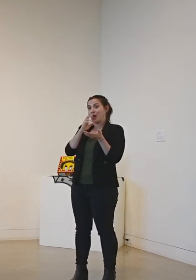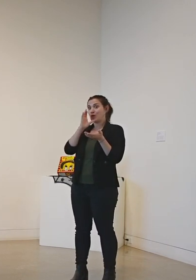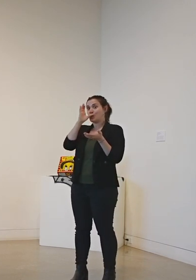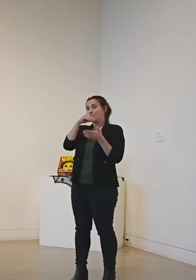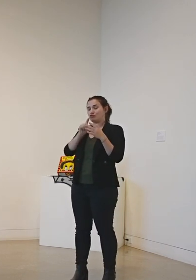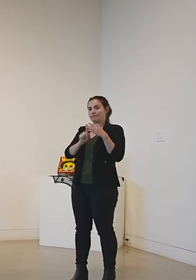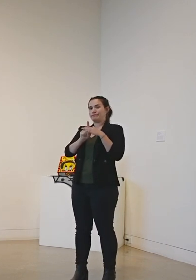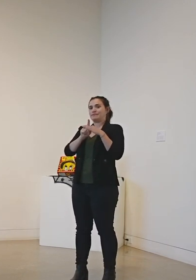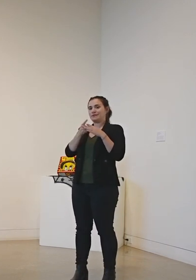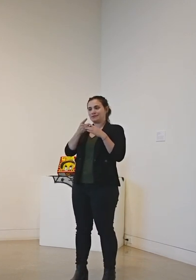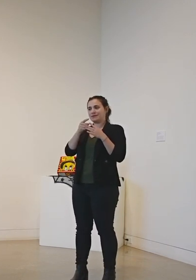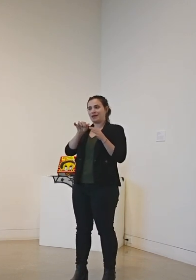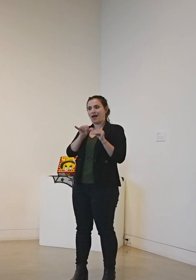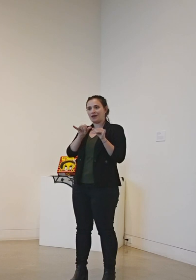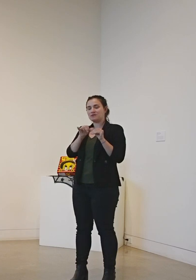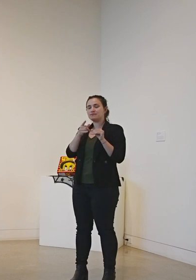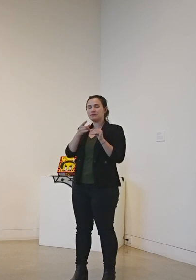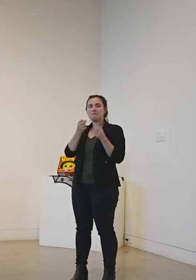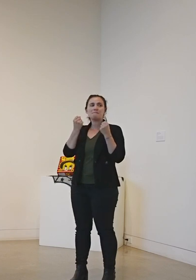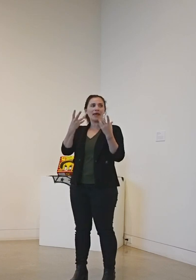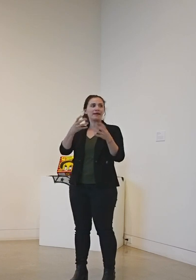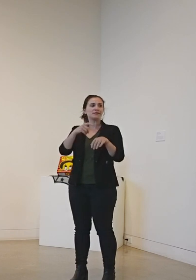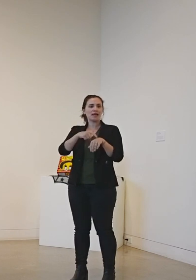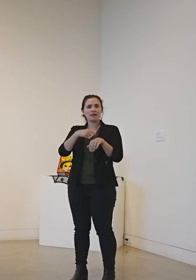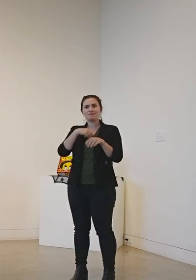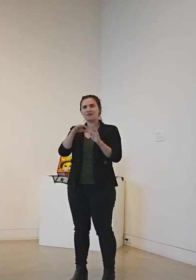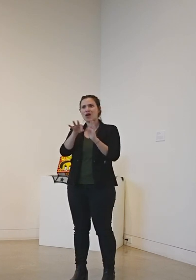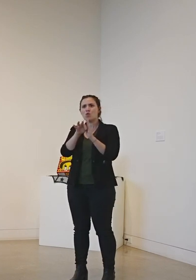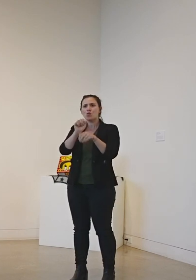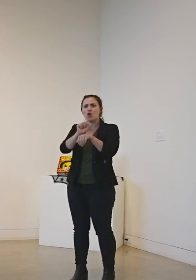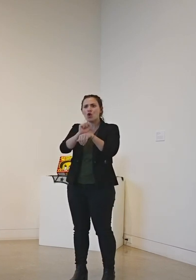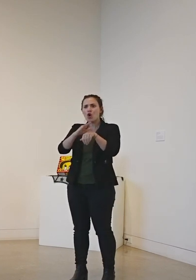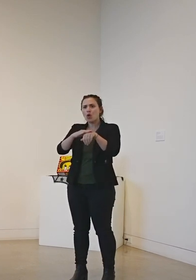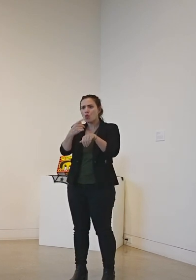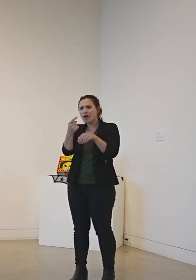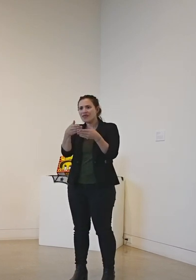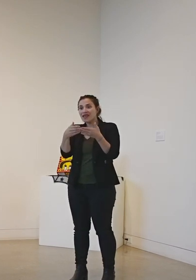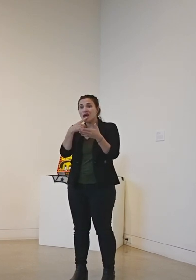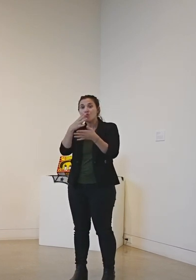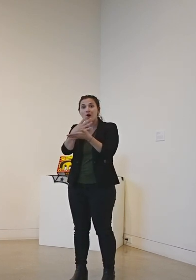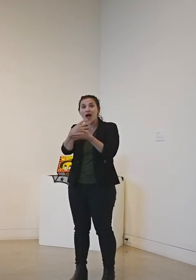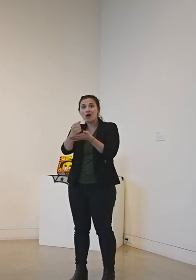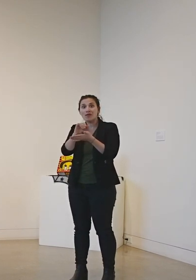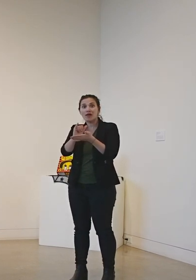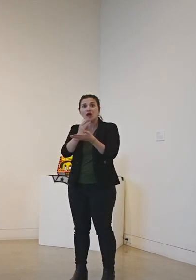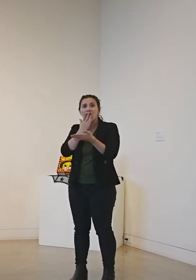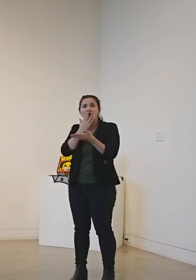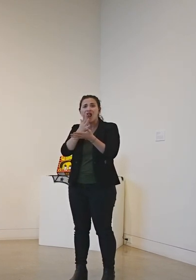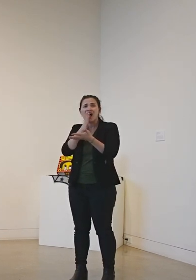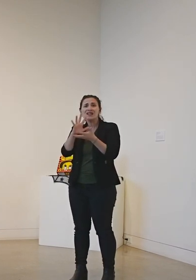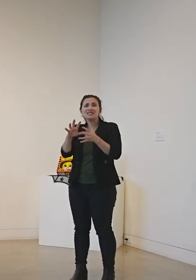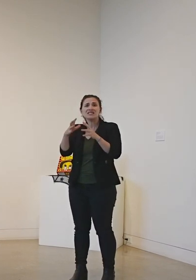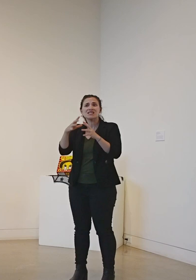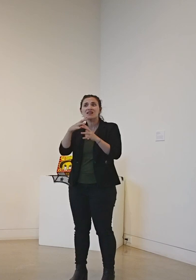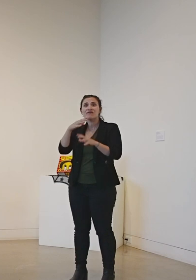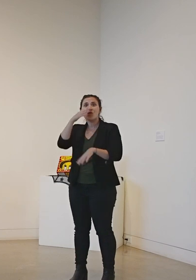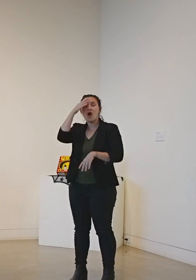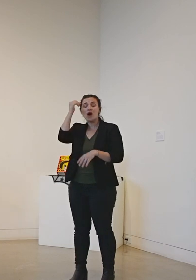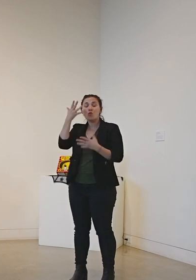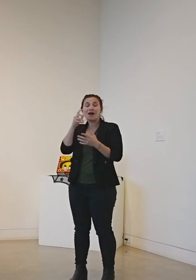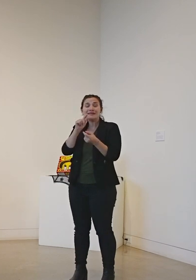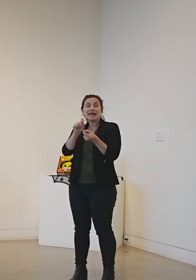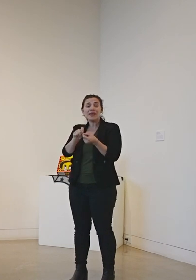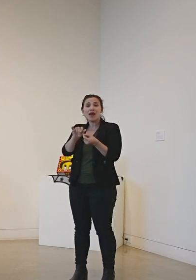have had a lot of times where I was working on something and ran out of the color I was using And totally forgot what it was